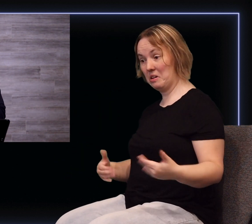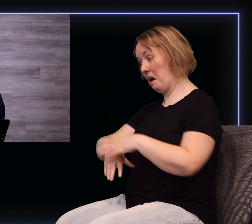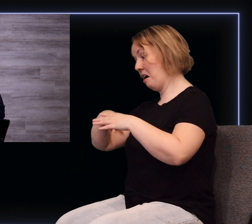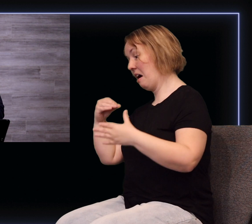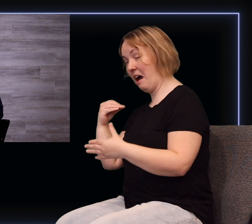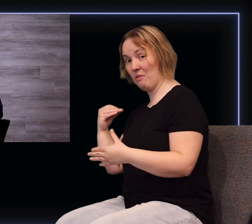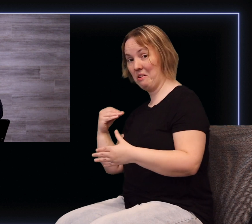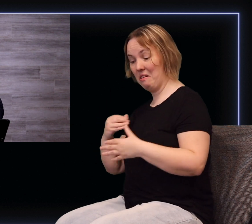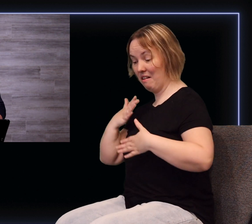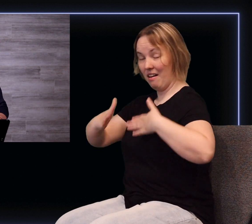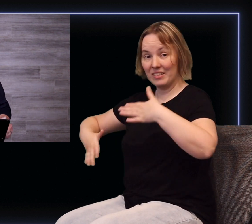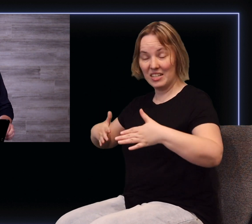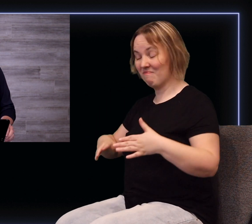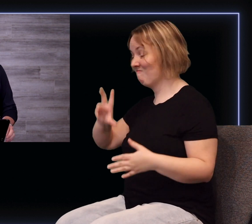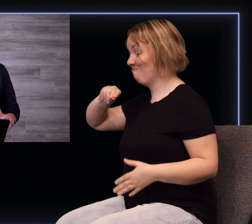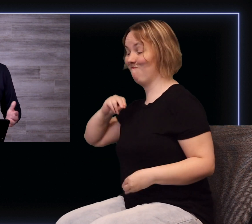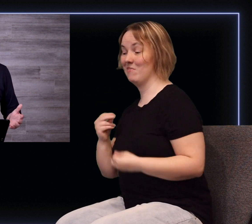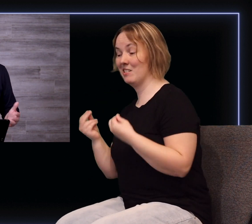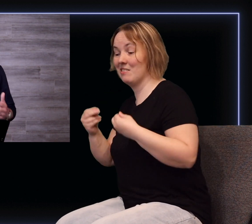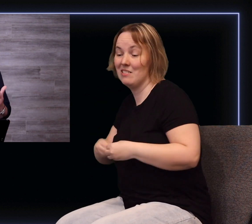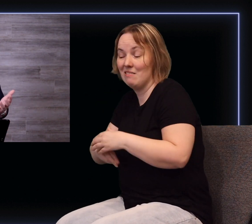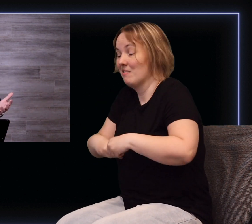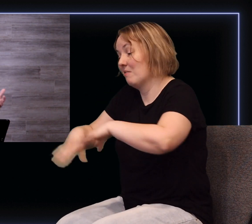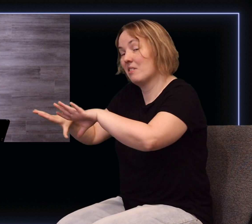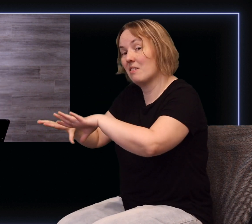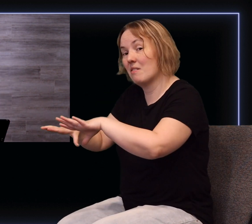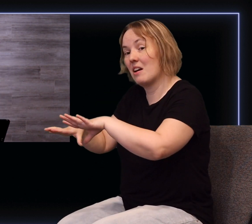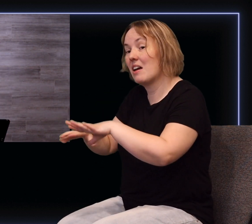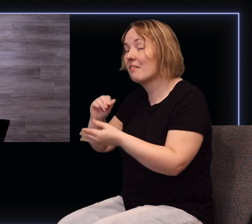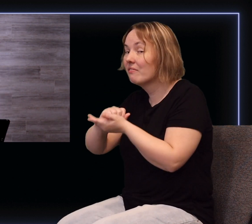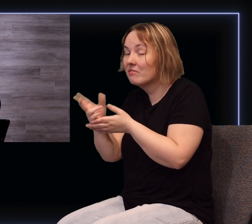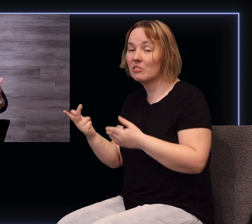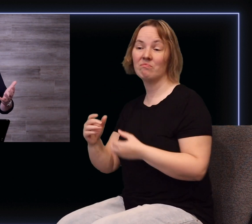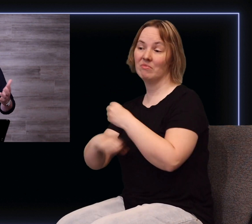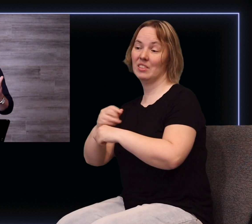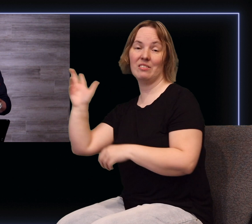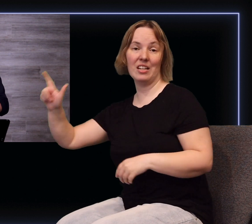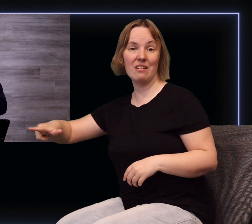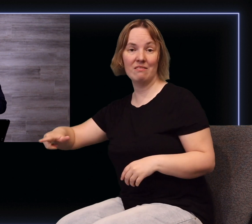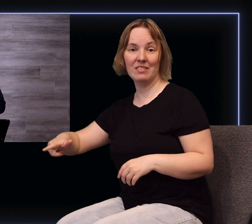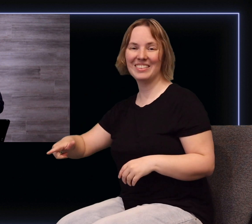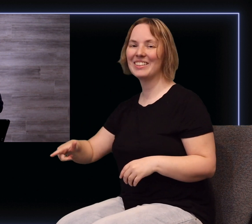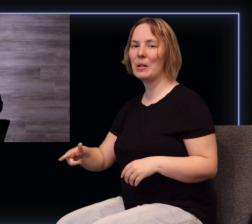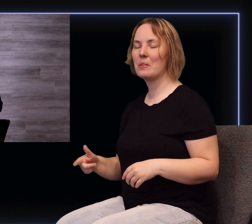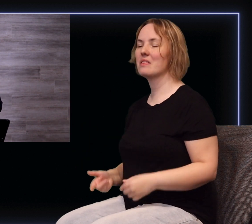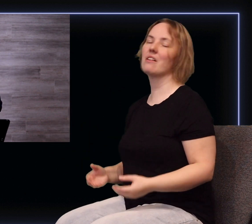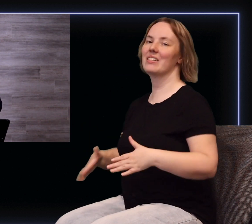clothes are out of style, there's no point in giving them away. Just box them up, put them in your closet because in a few years' time, they're all going to be back in style.